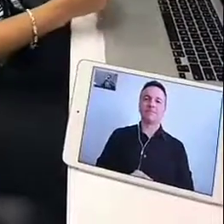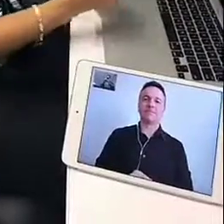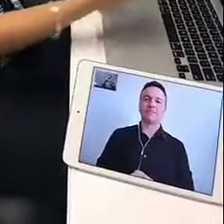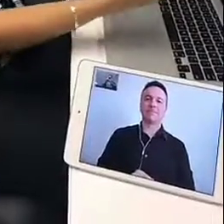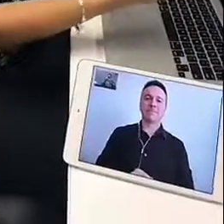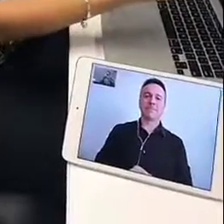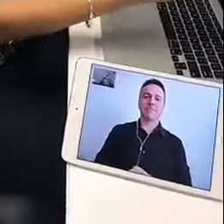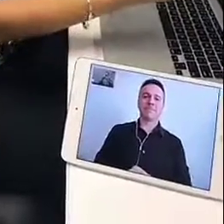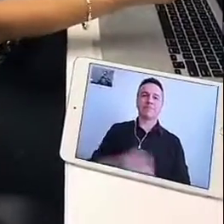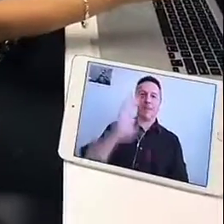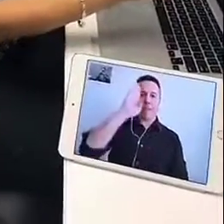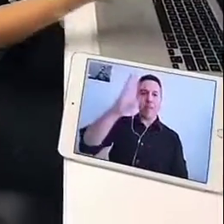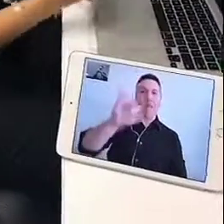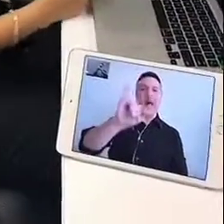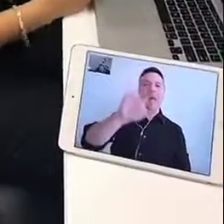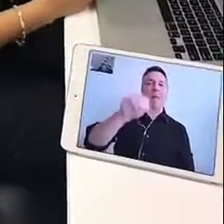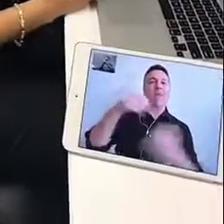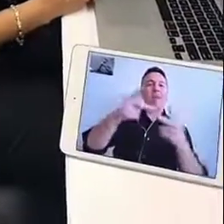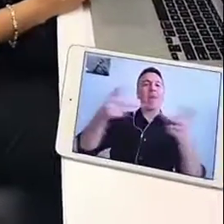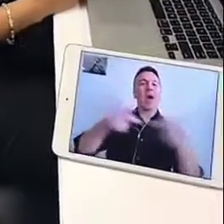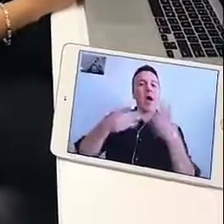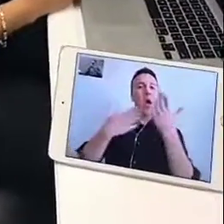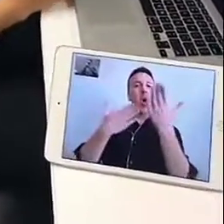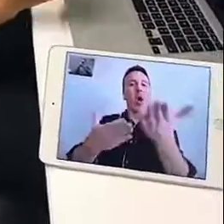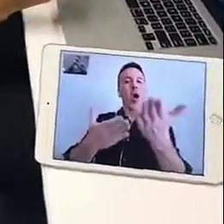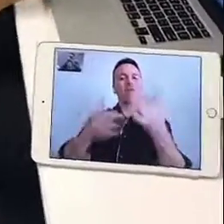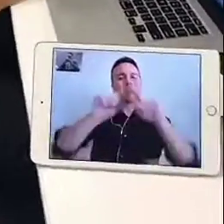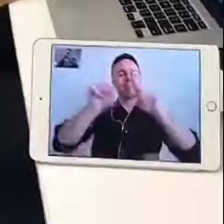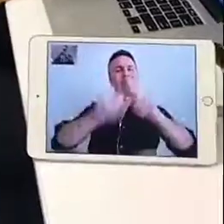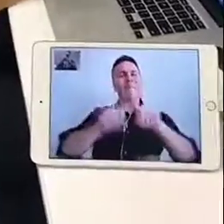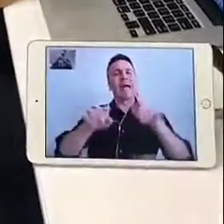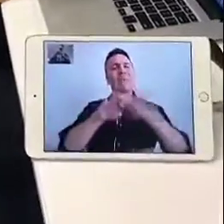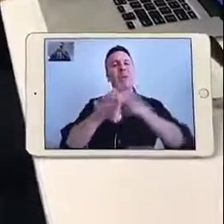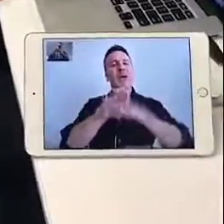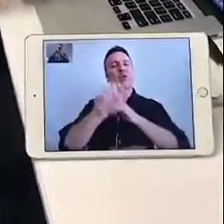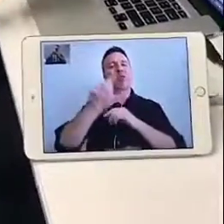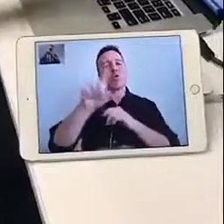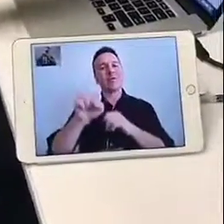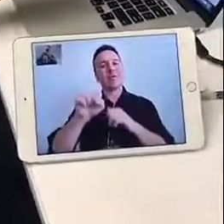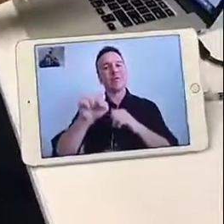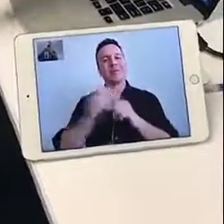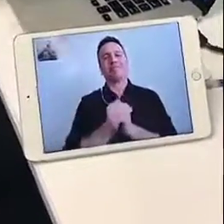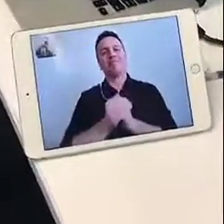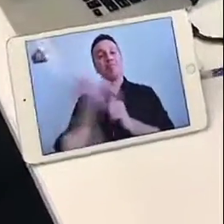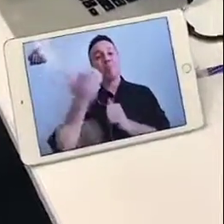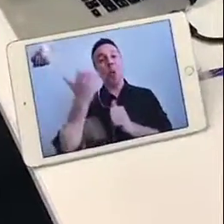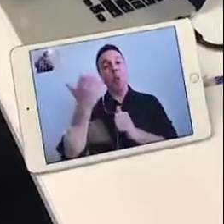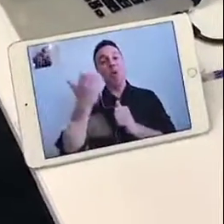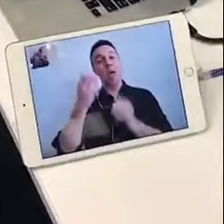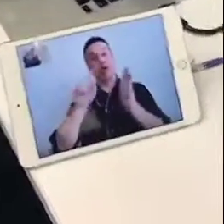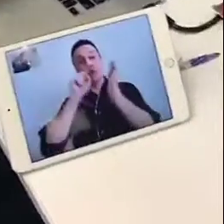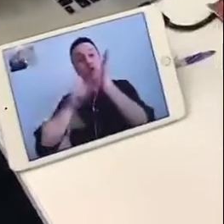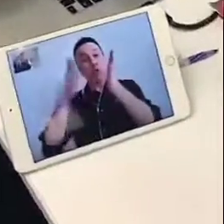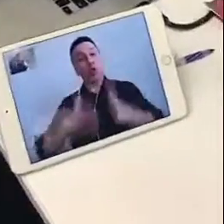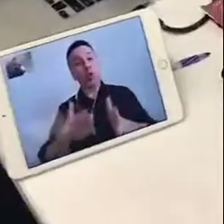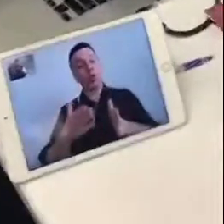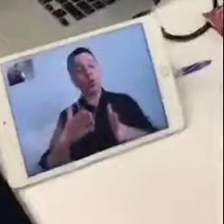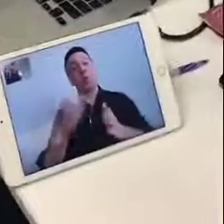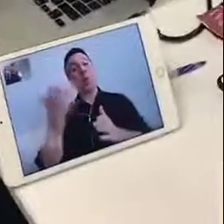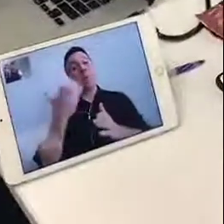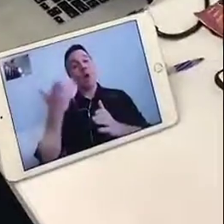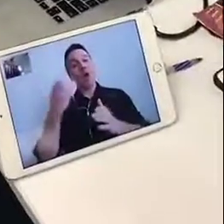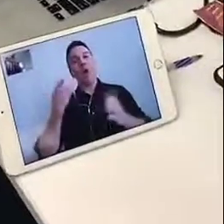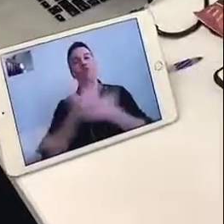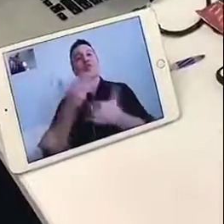IBM marketplace offers various accessibility tools, mobile accessibility checker is one of our latest